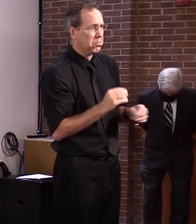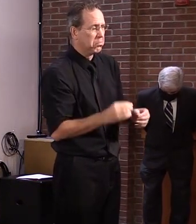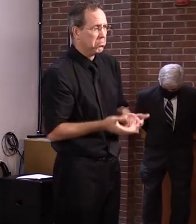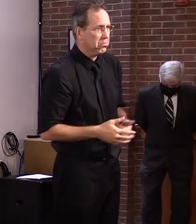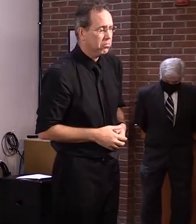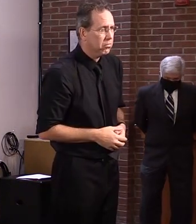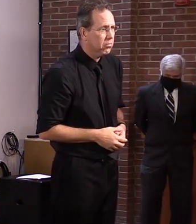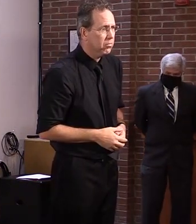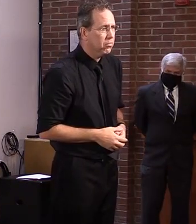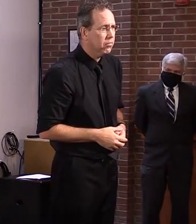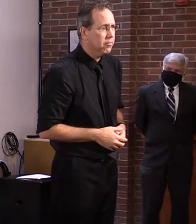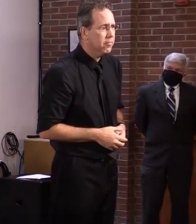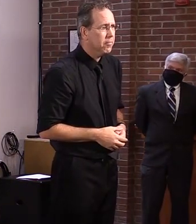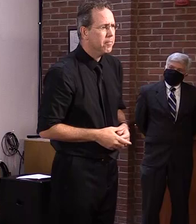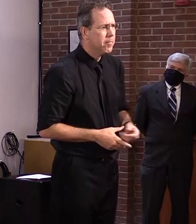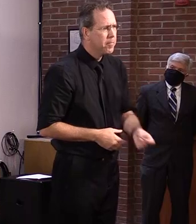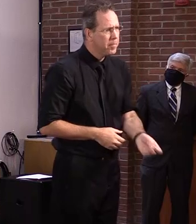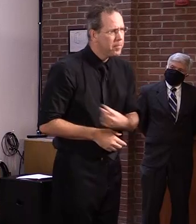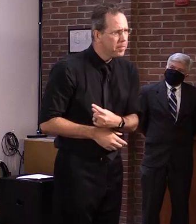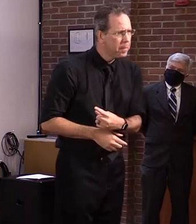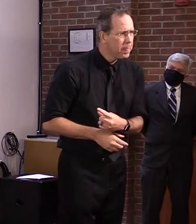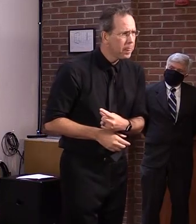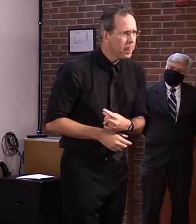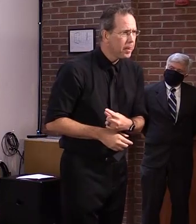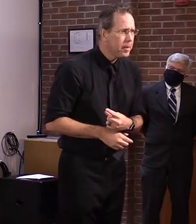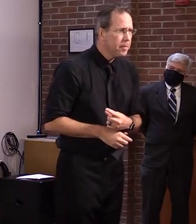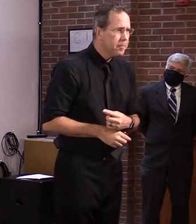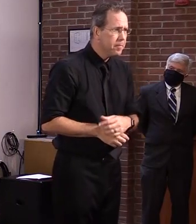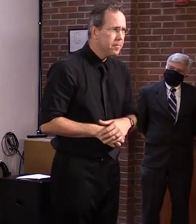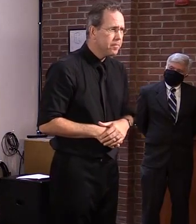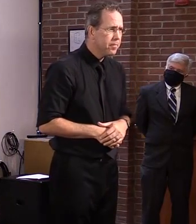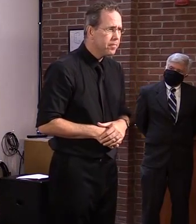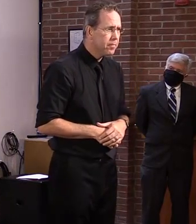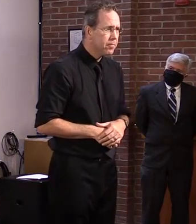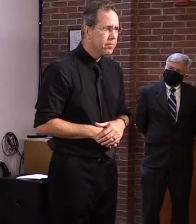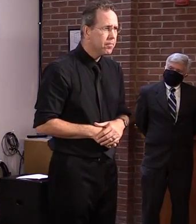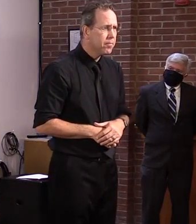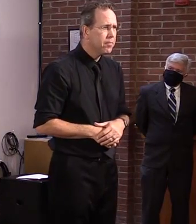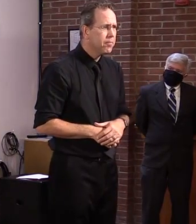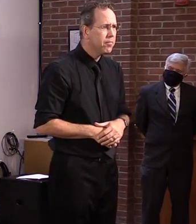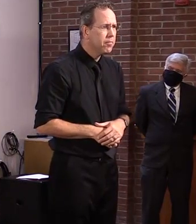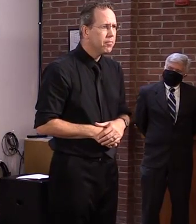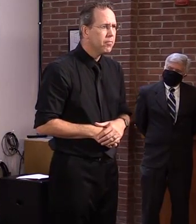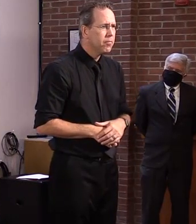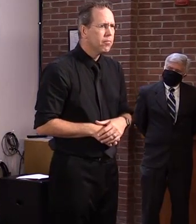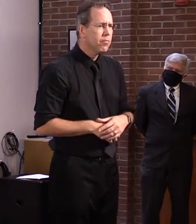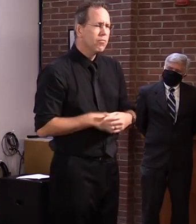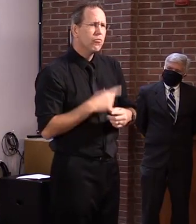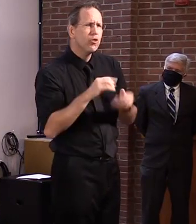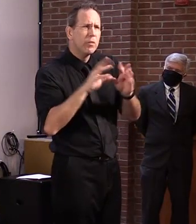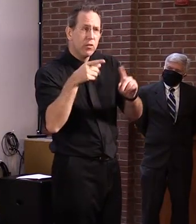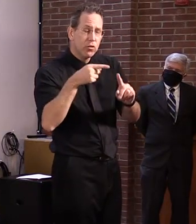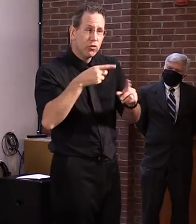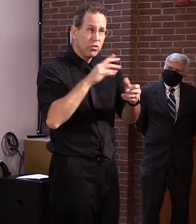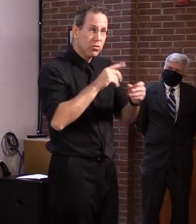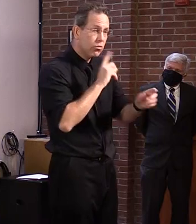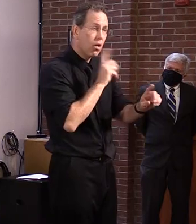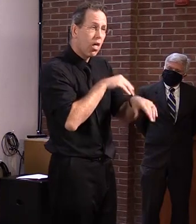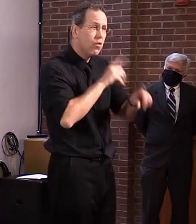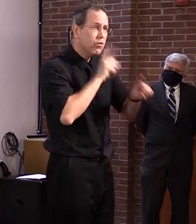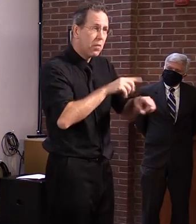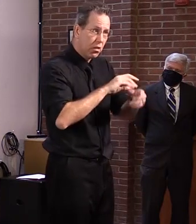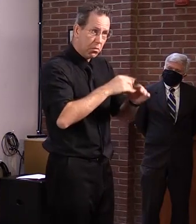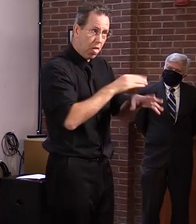you didn't receive it and that's why you didn't respond? Or you chose not to? I just don't remember. So you're unaware of this? Okay.